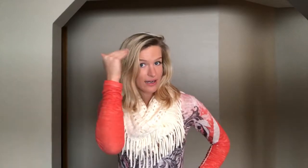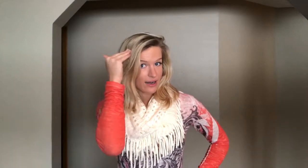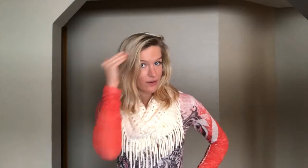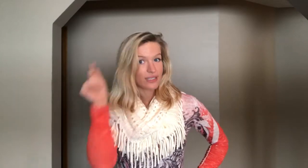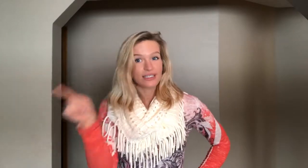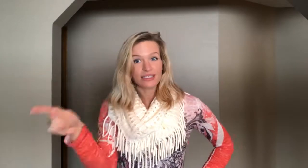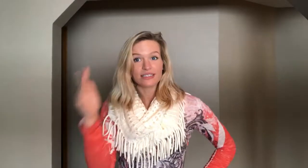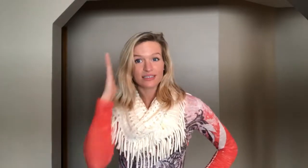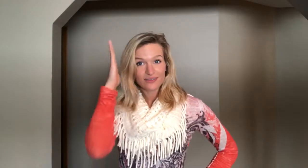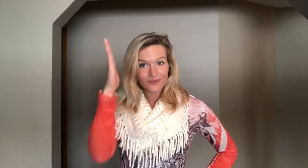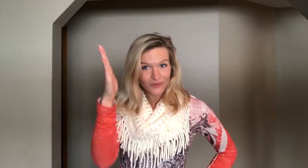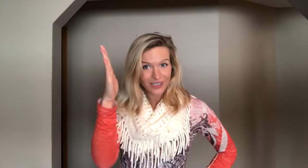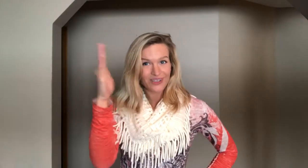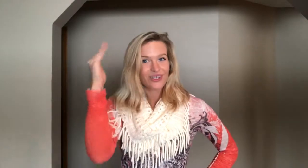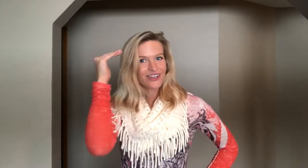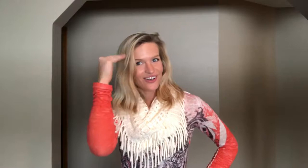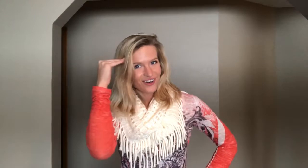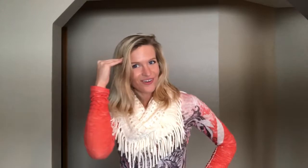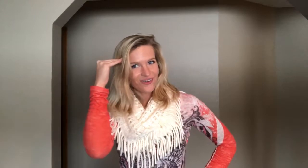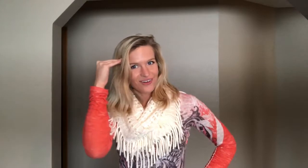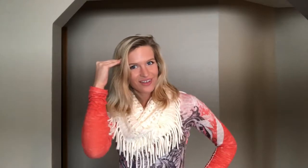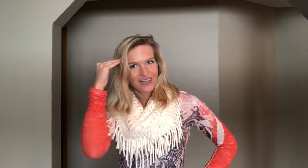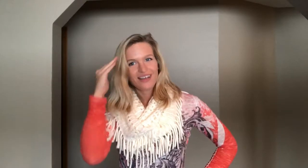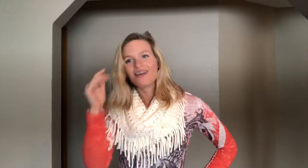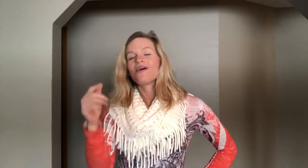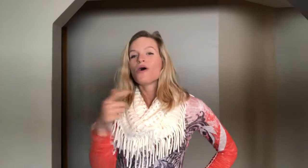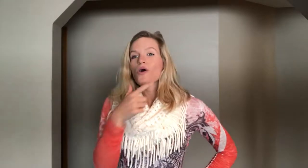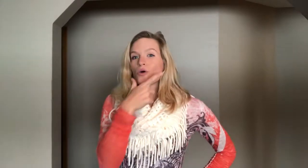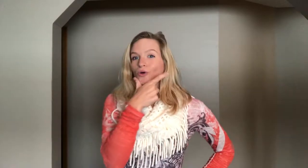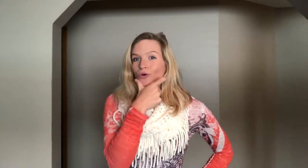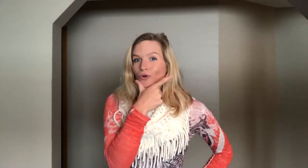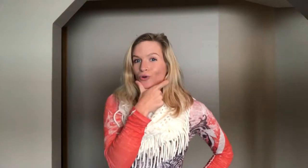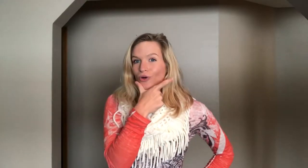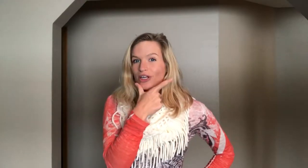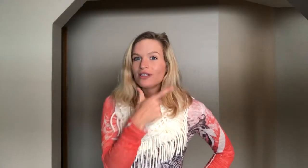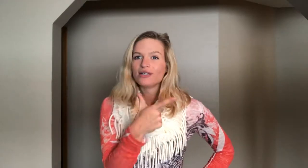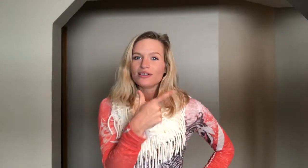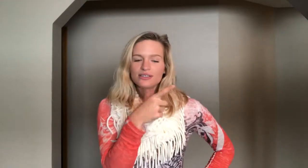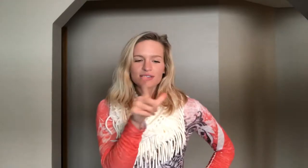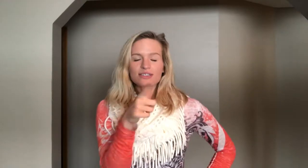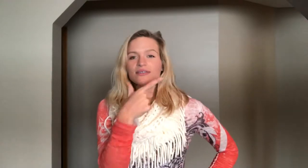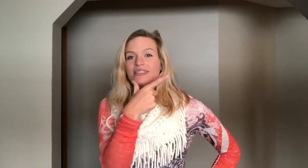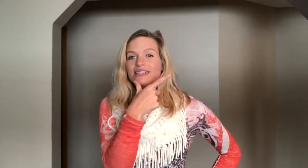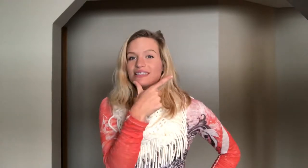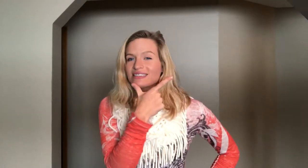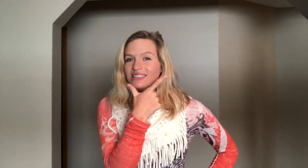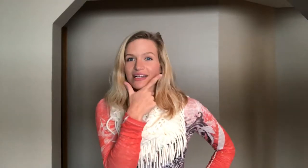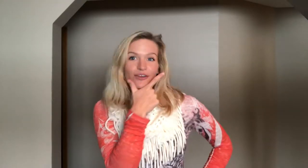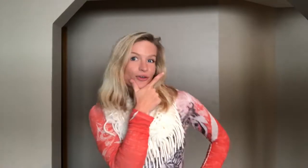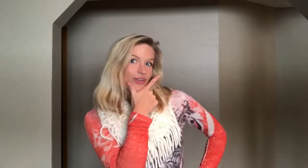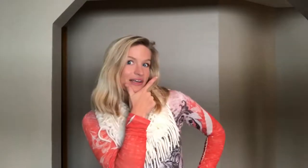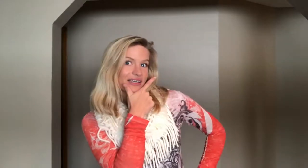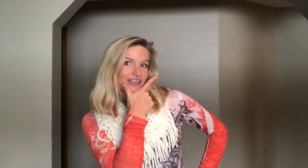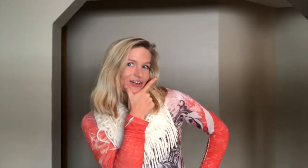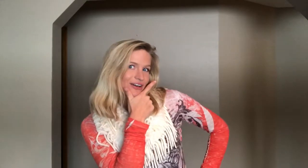out. He's will know. Who. So this is like you're thinking you know.